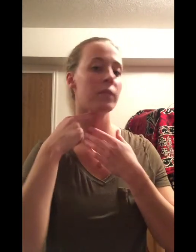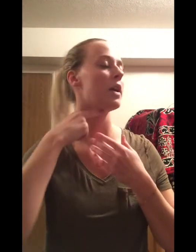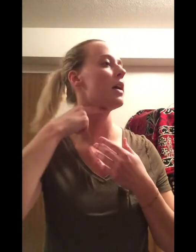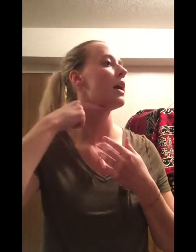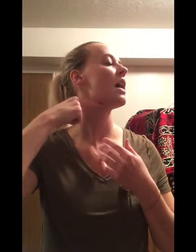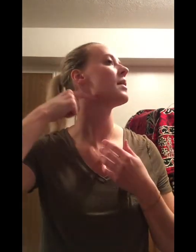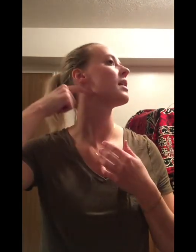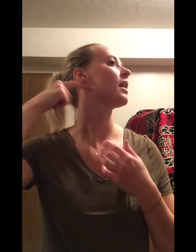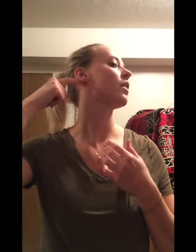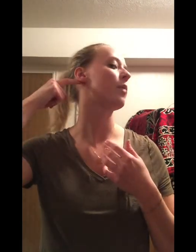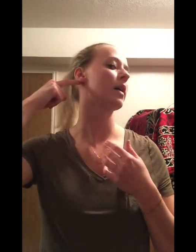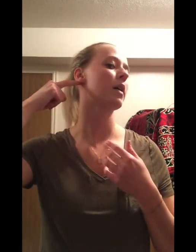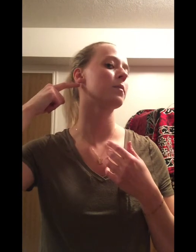and then I go back up.